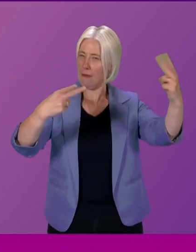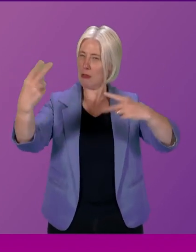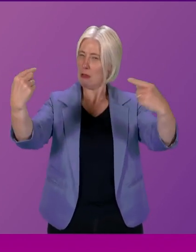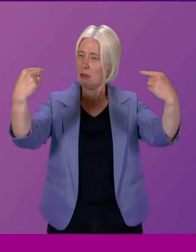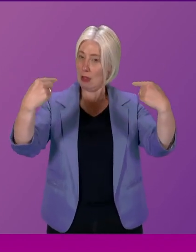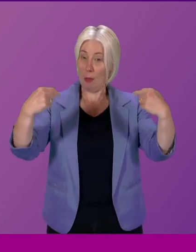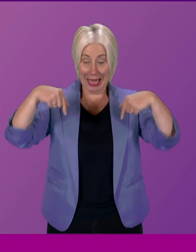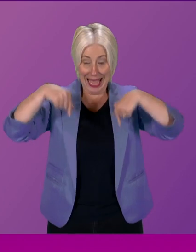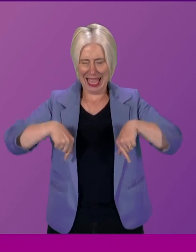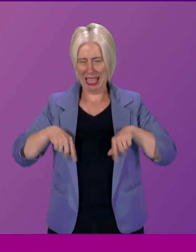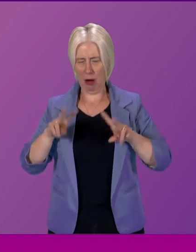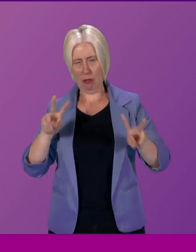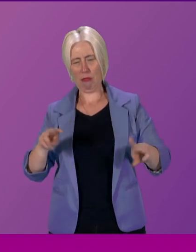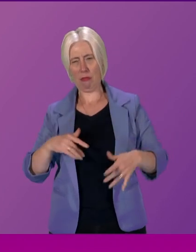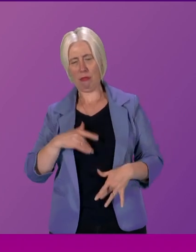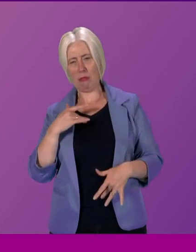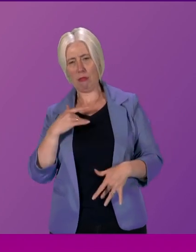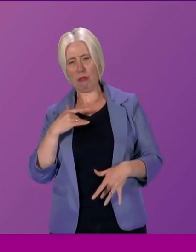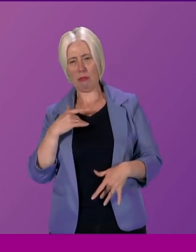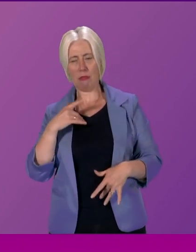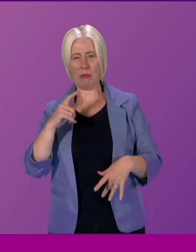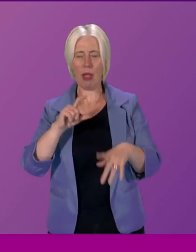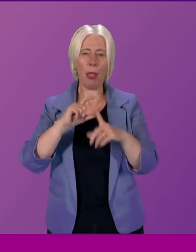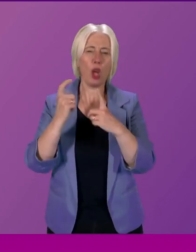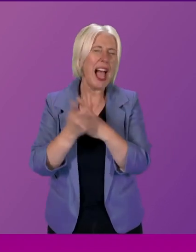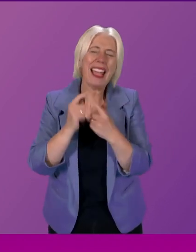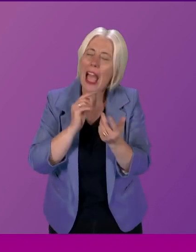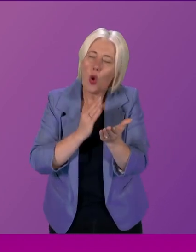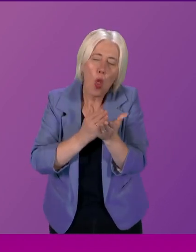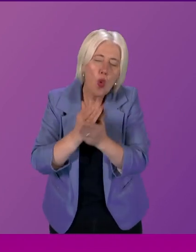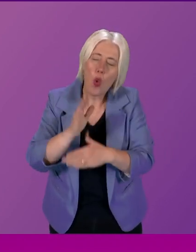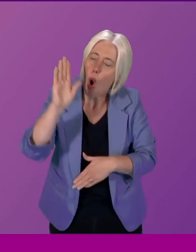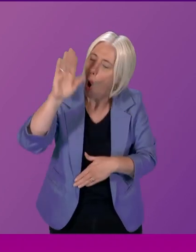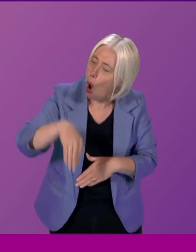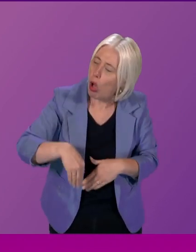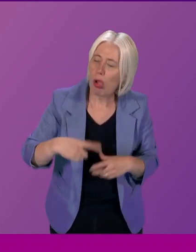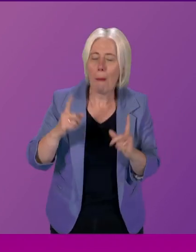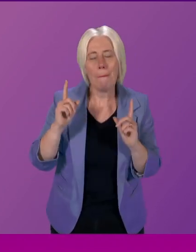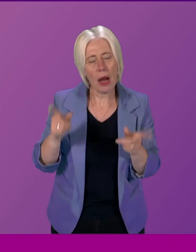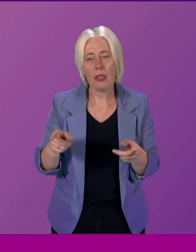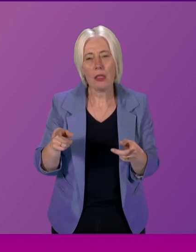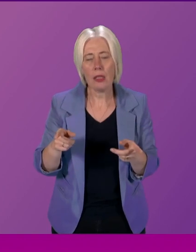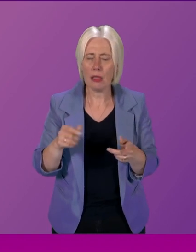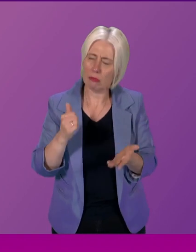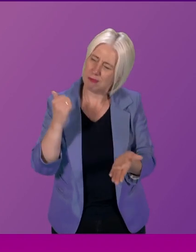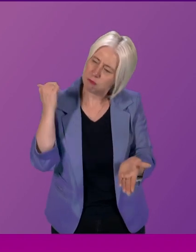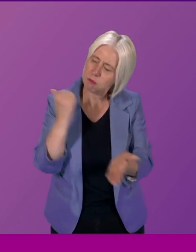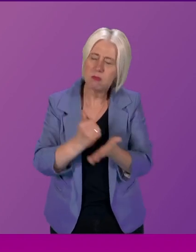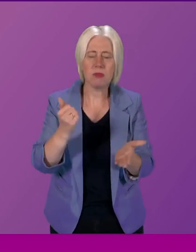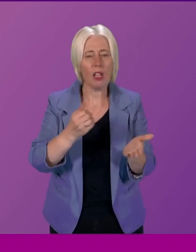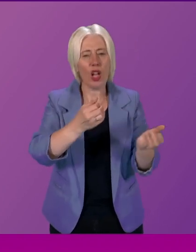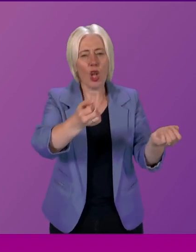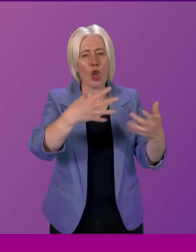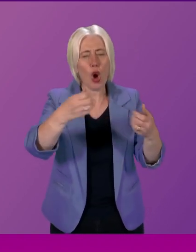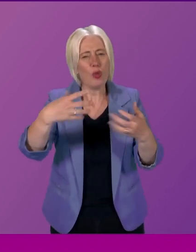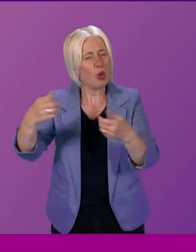within and what is a community I've not got time to go to everybody but I'd like to mention the excellent contributions we had